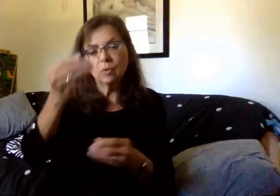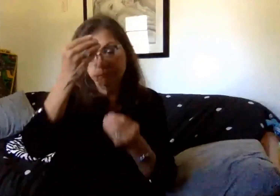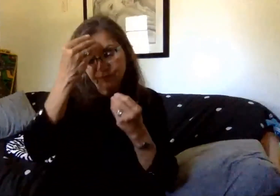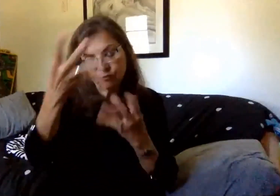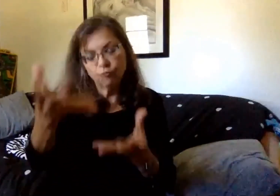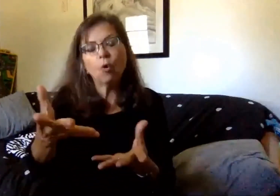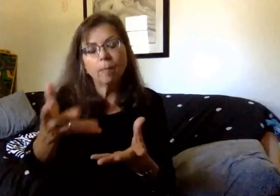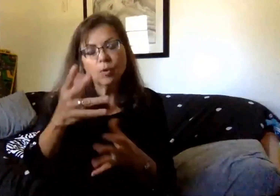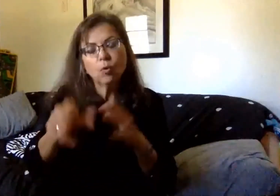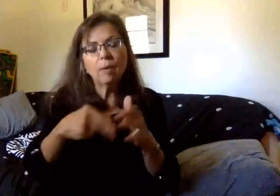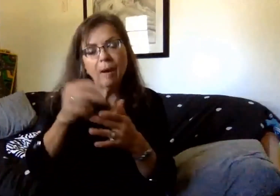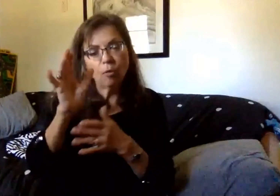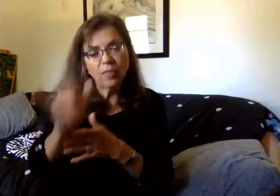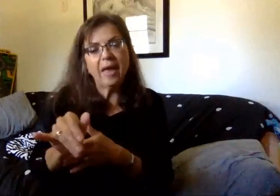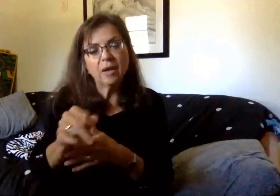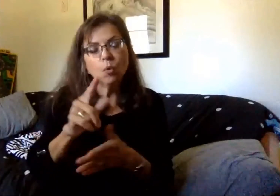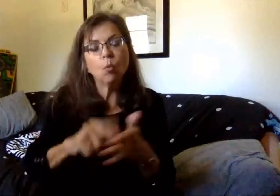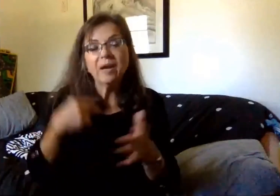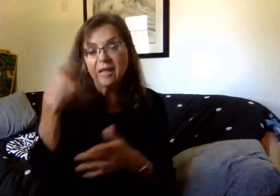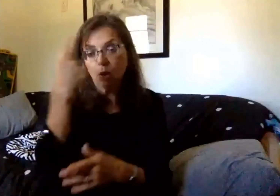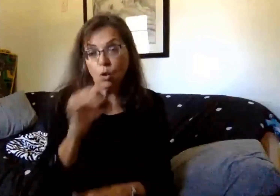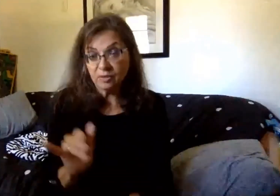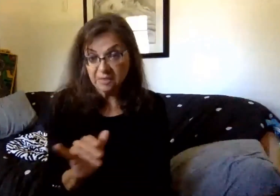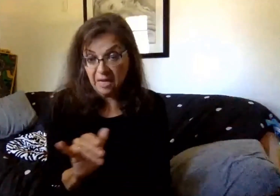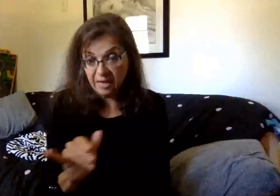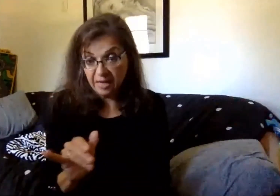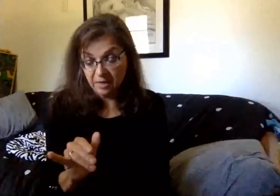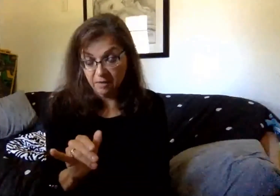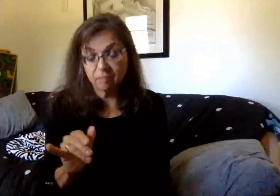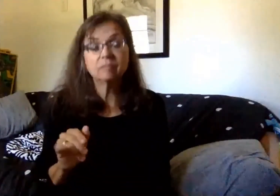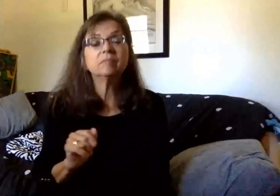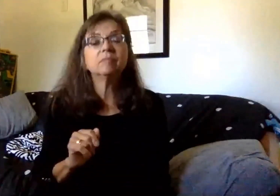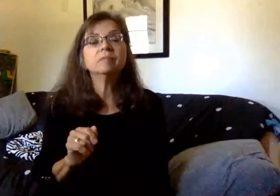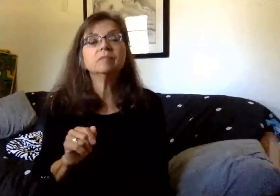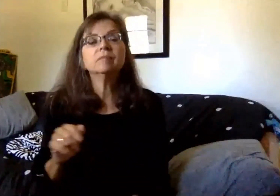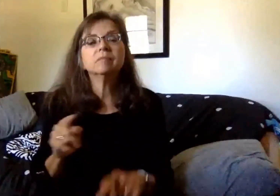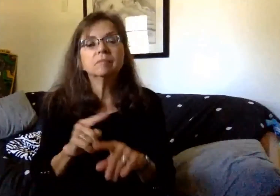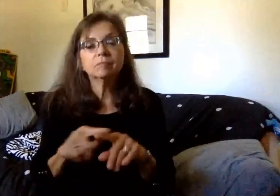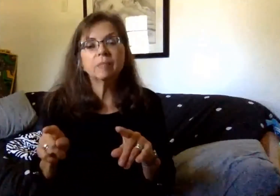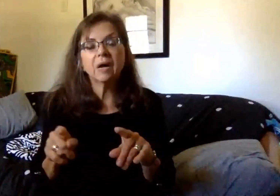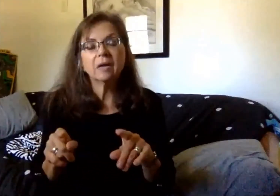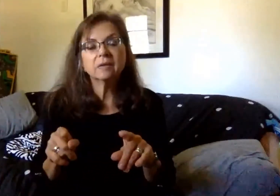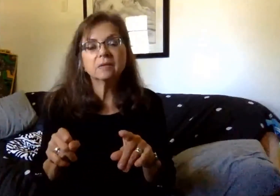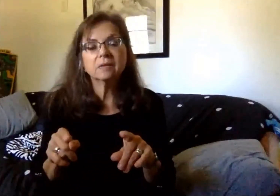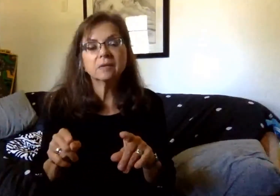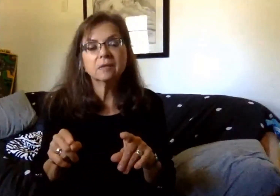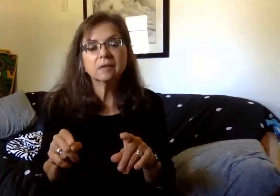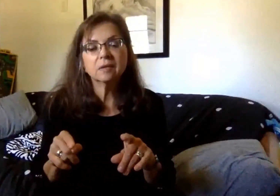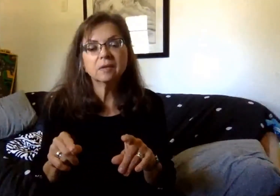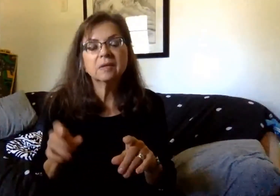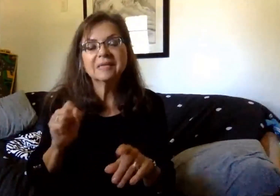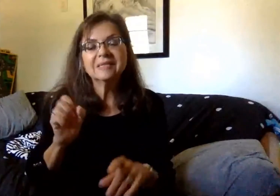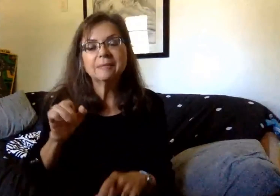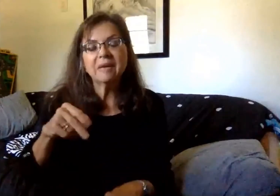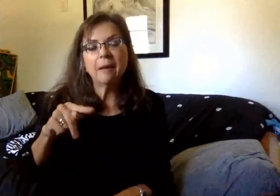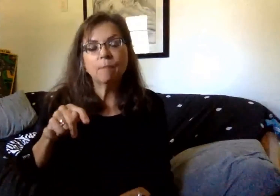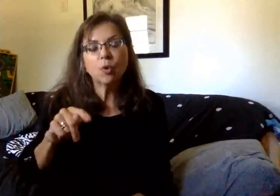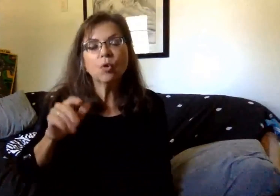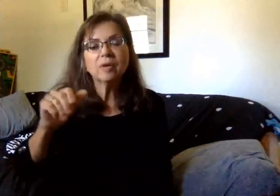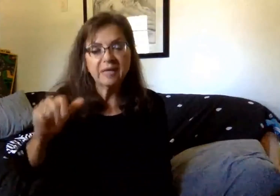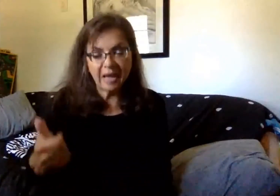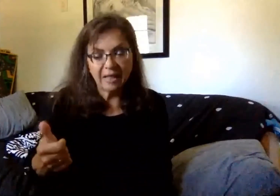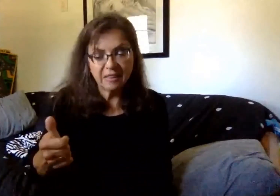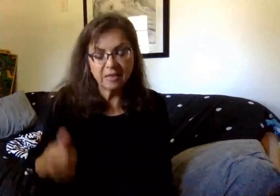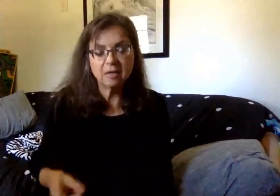their families, what it will look like. But ASID families with kindergartners hold September 10th, Friday,